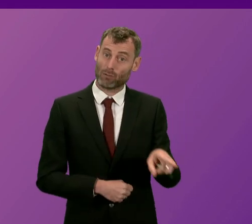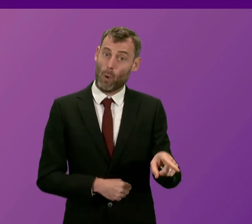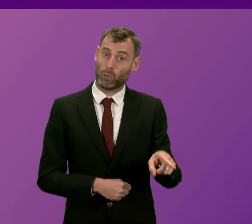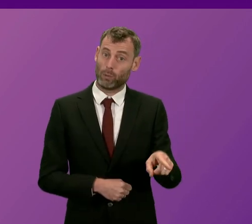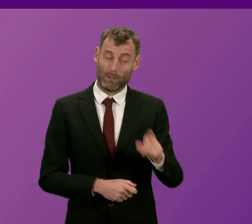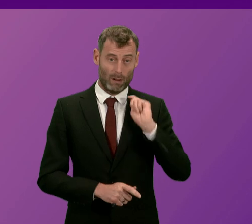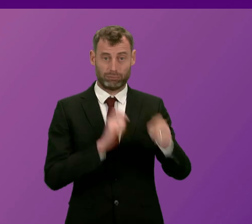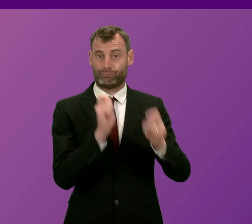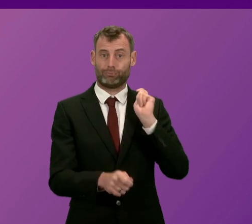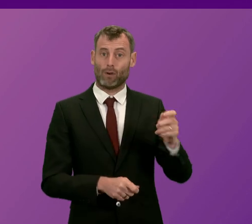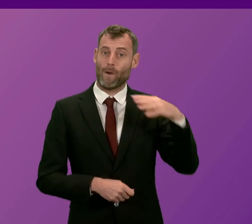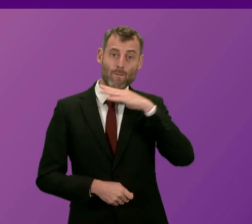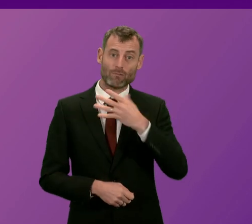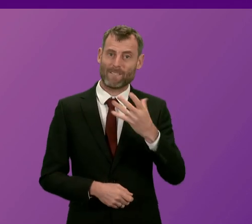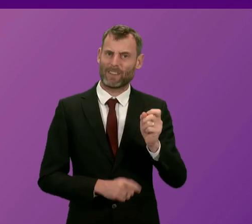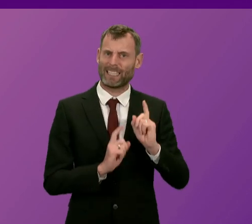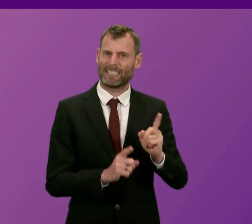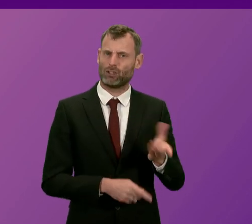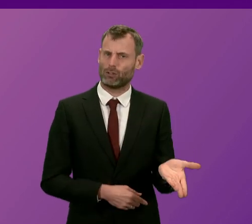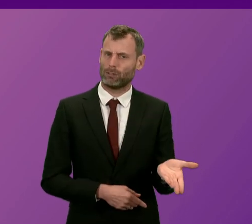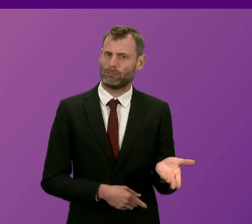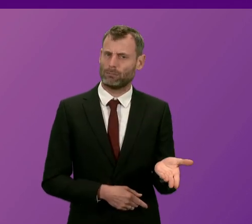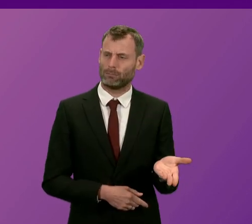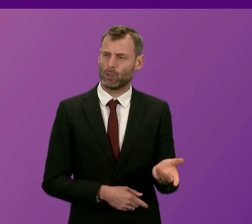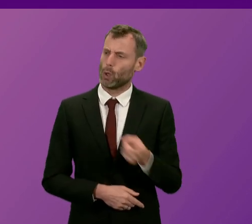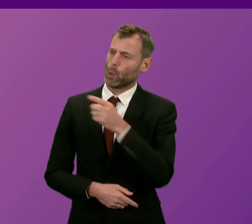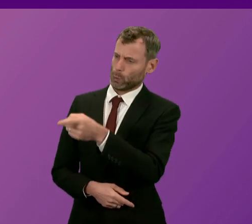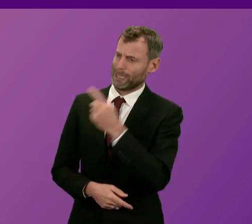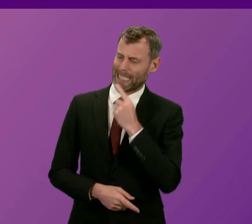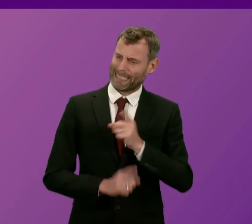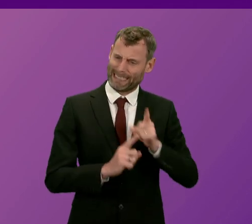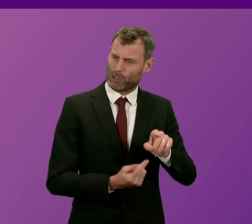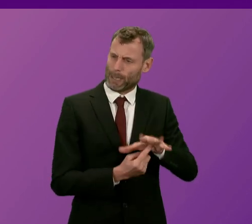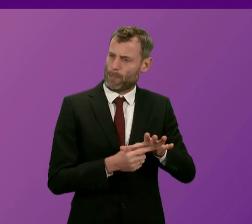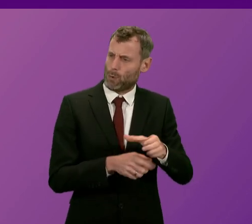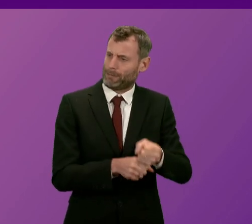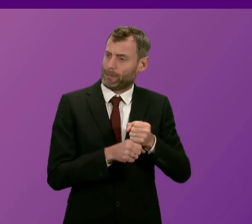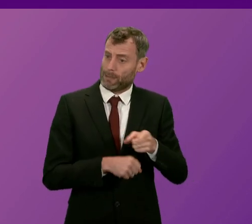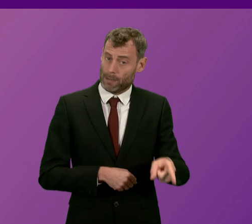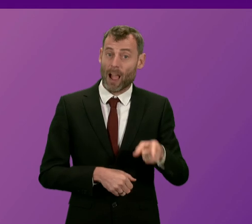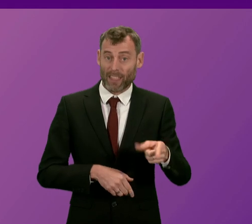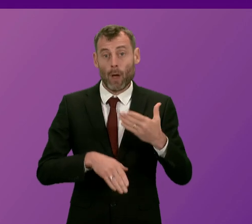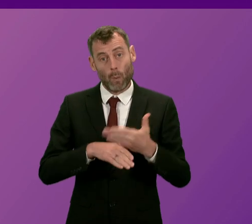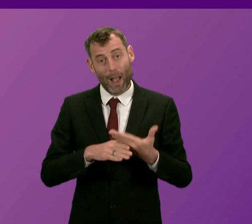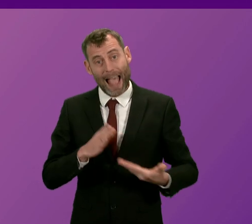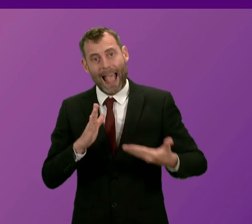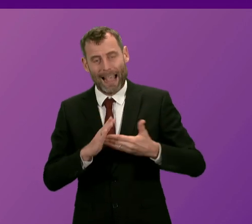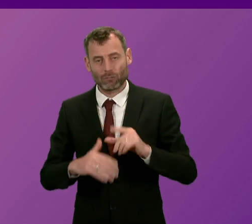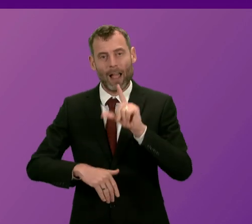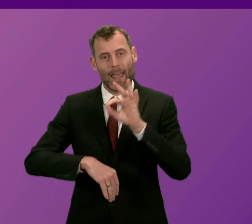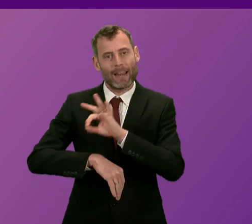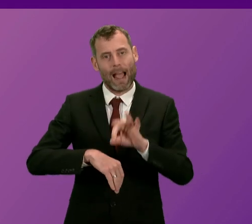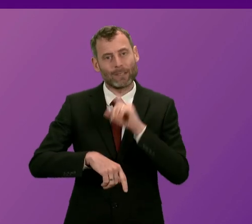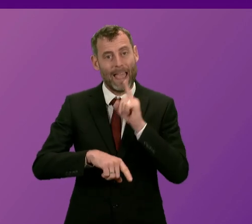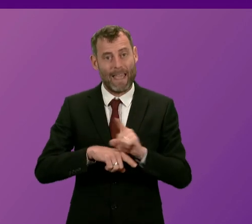But what the First Minister just said himself, these jobs are essential. Teachers are working on average 11 hours extra unpaid every week